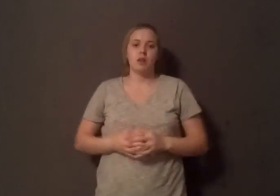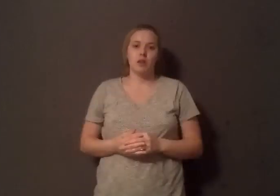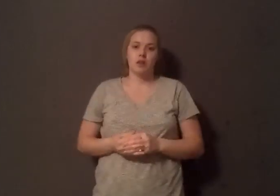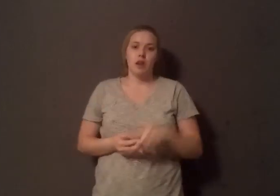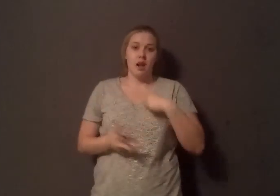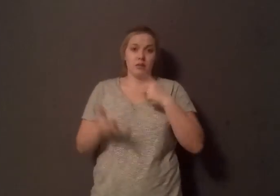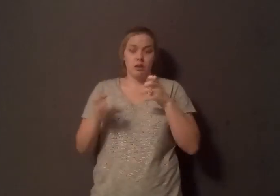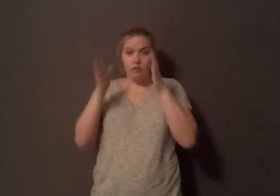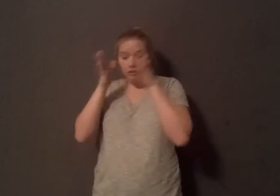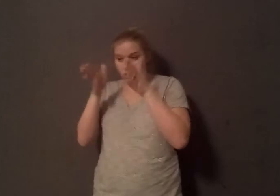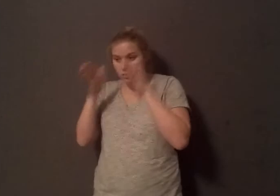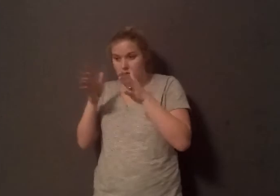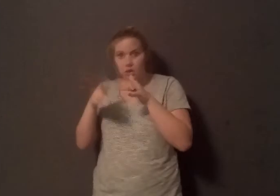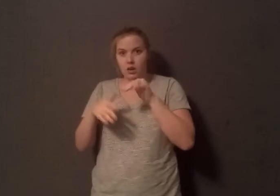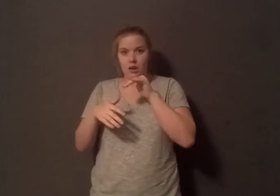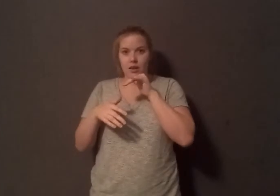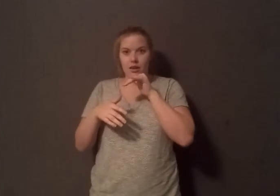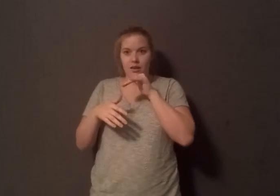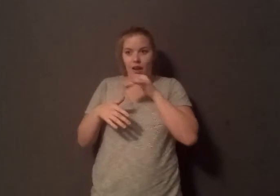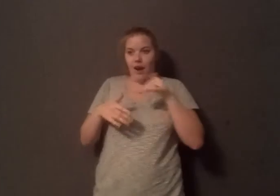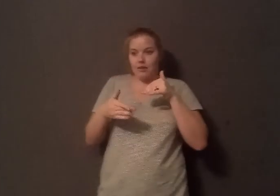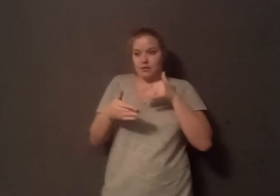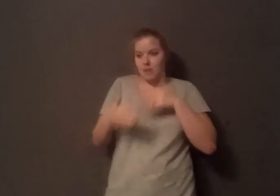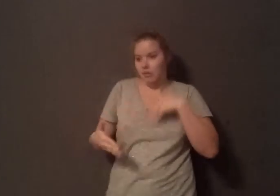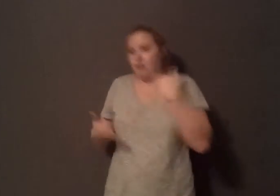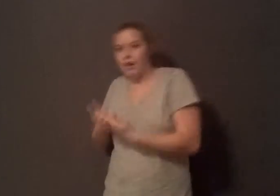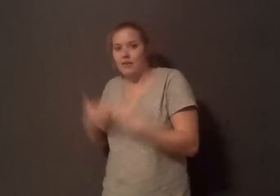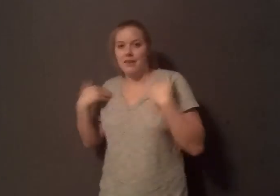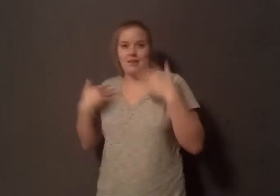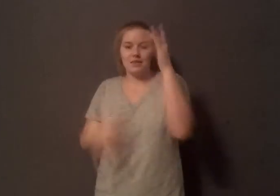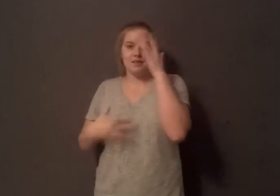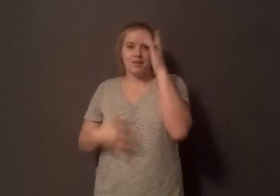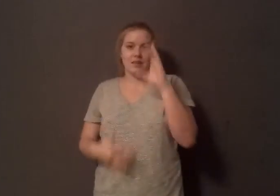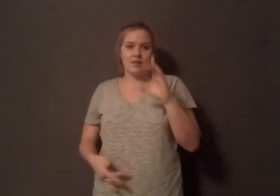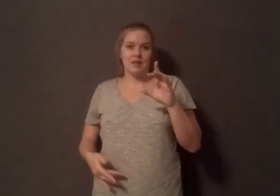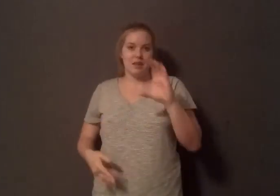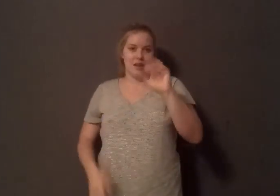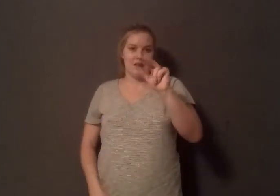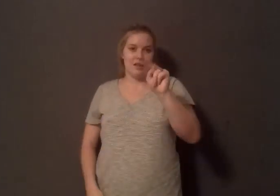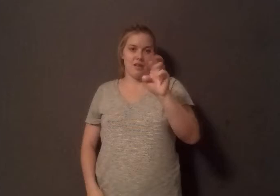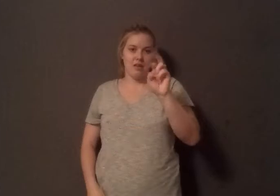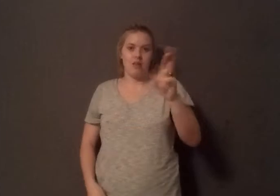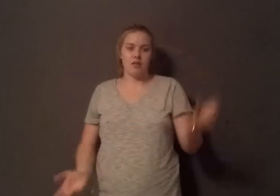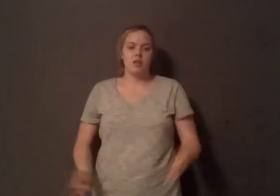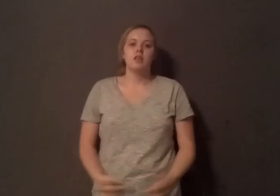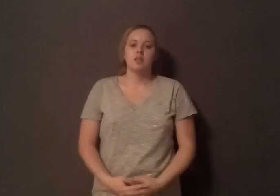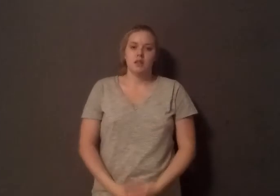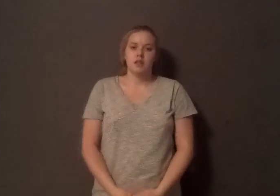I want to focus on not getting to that point. And that's where I would like to see more energy and effort. I have been a hardcore cheese-aholic